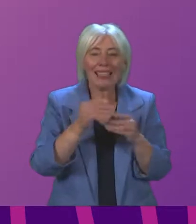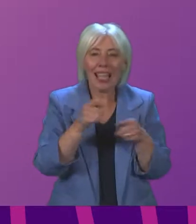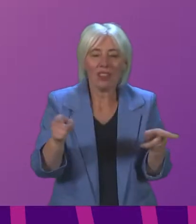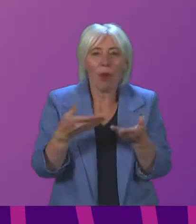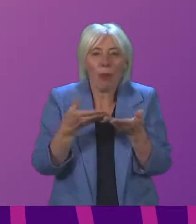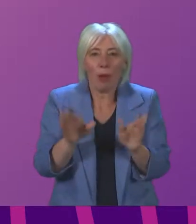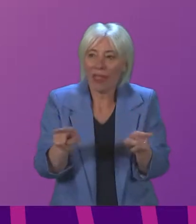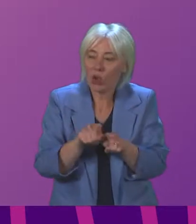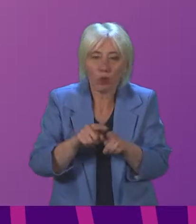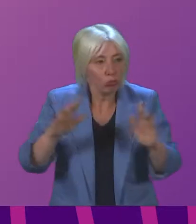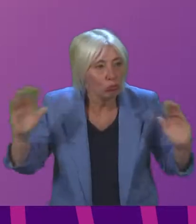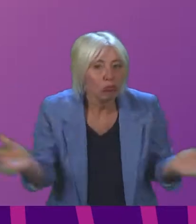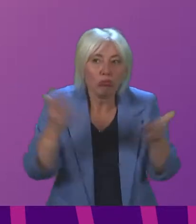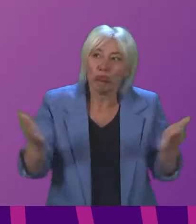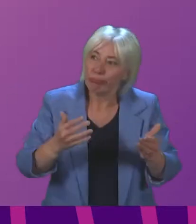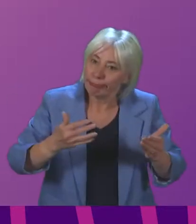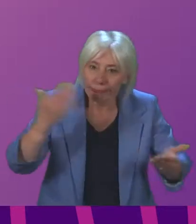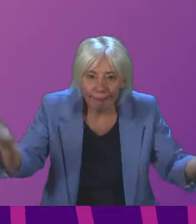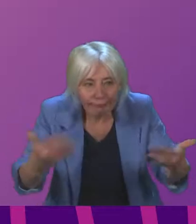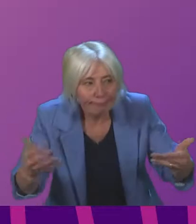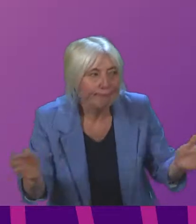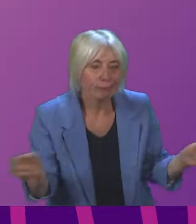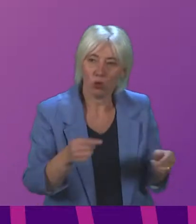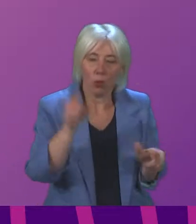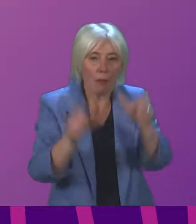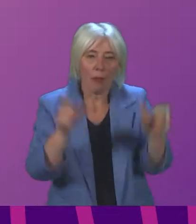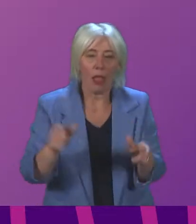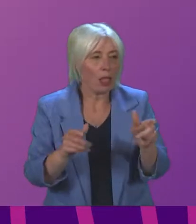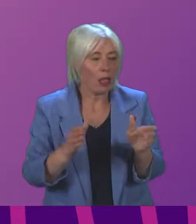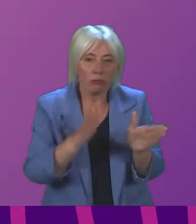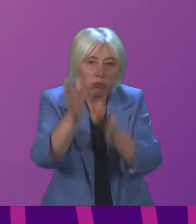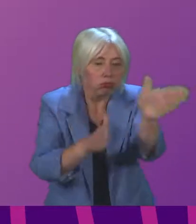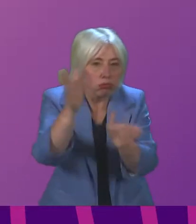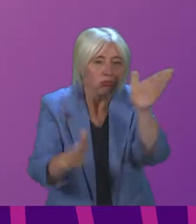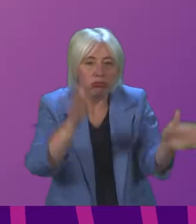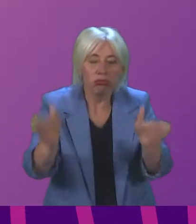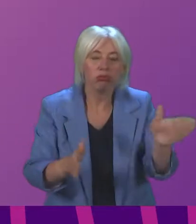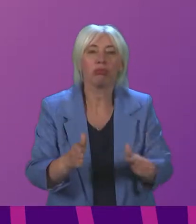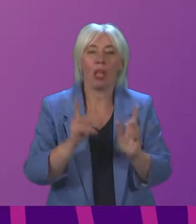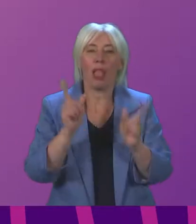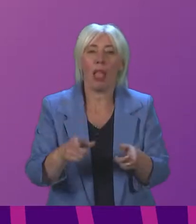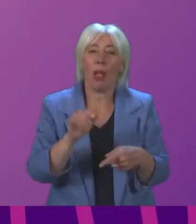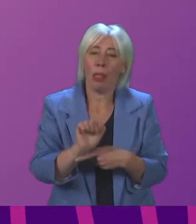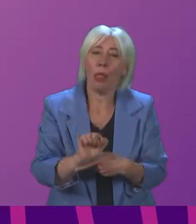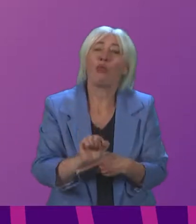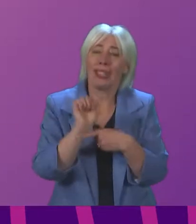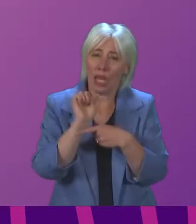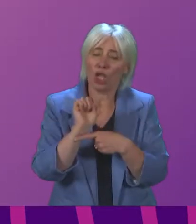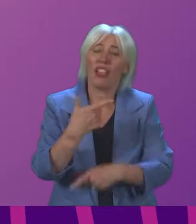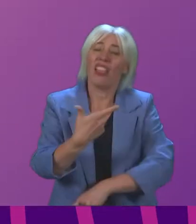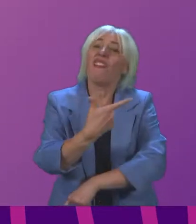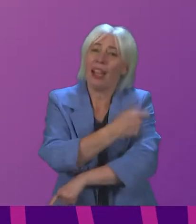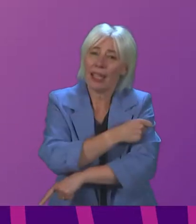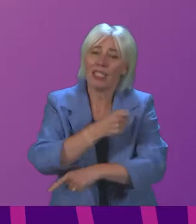encourage and to motivate individuals and the best messaging around that is the significant protection that the vaccine